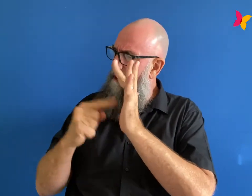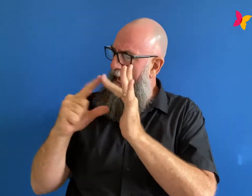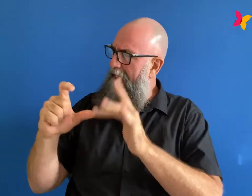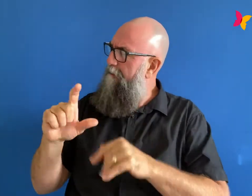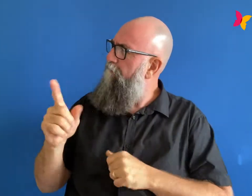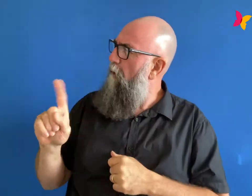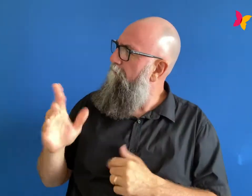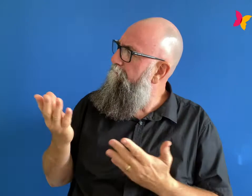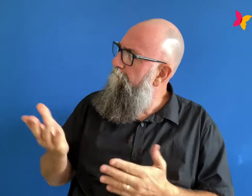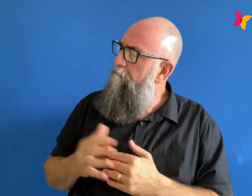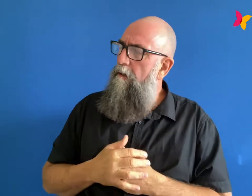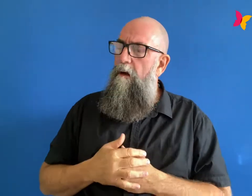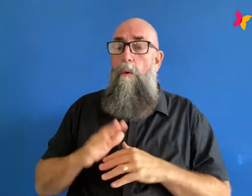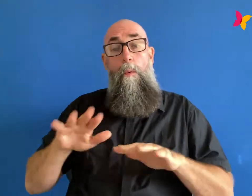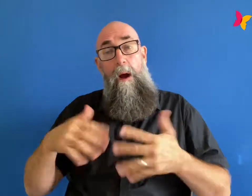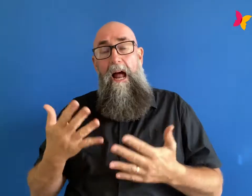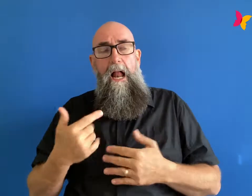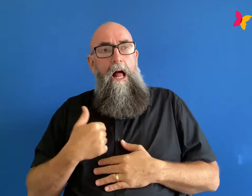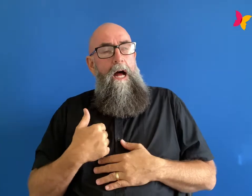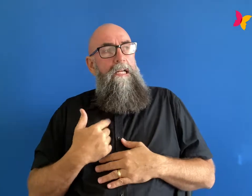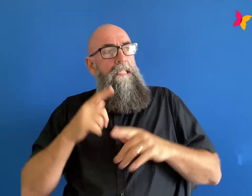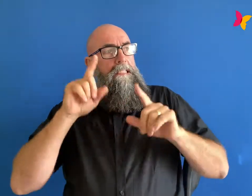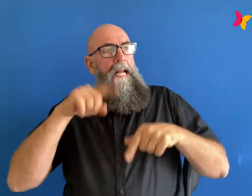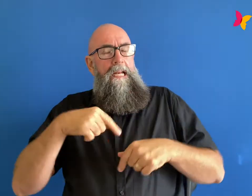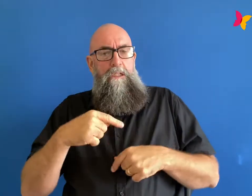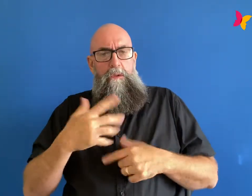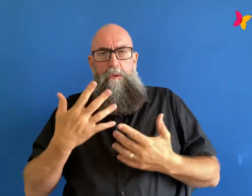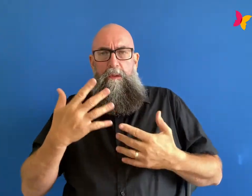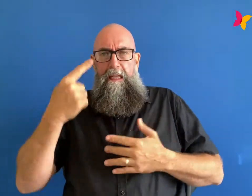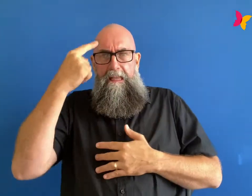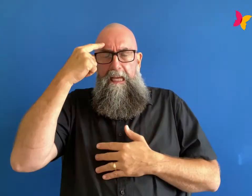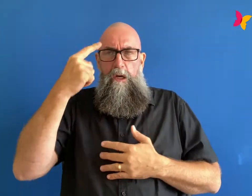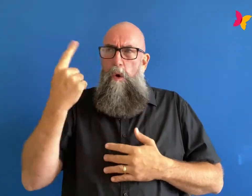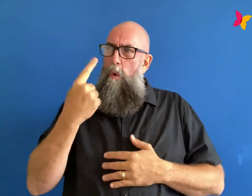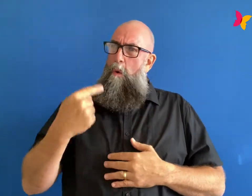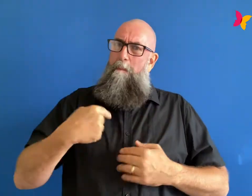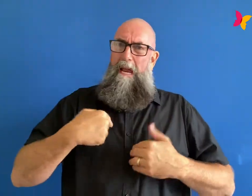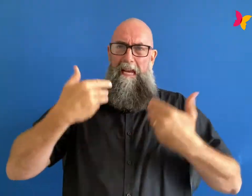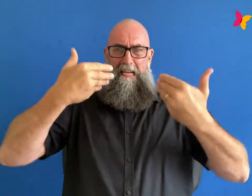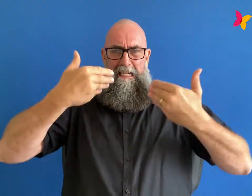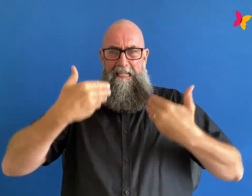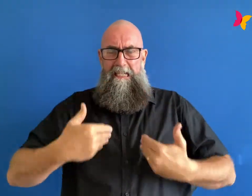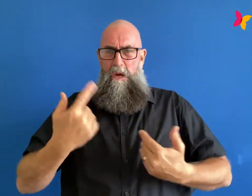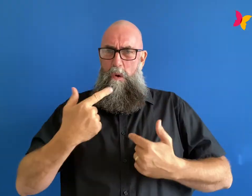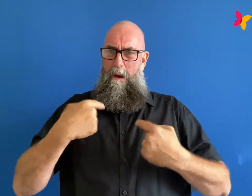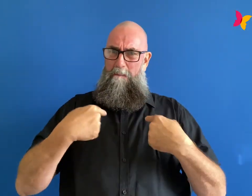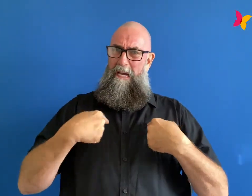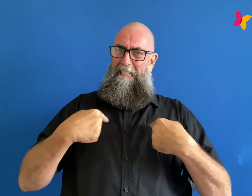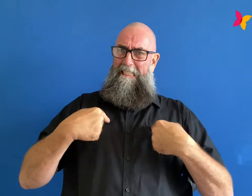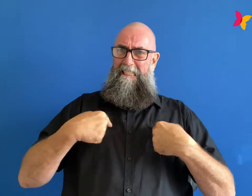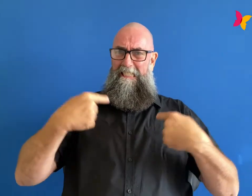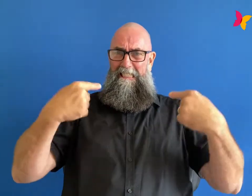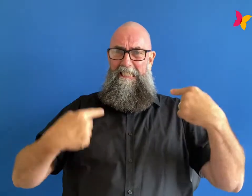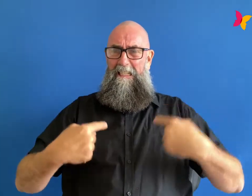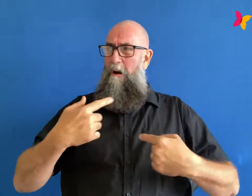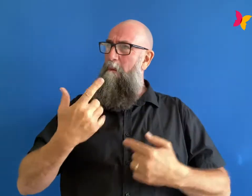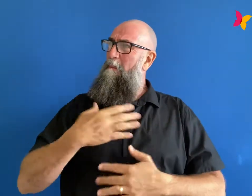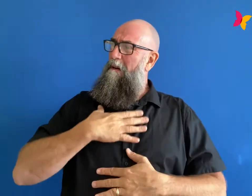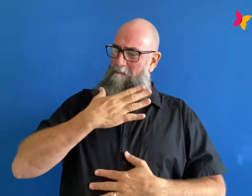and who i was in school which is like a natural thing to happen as you're growing up and figuring out who